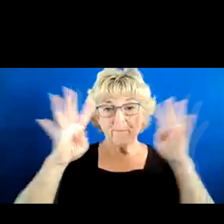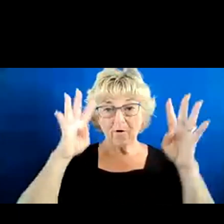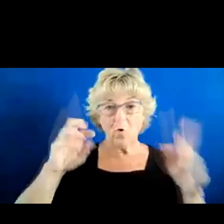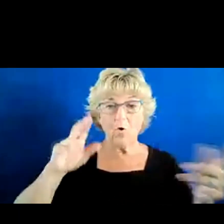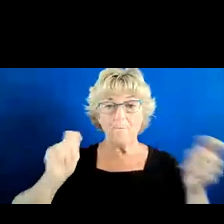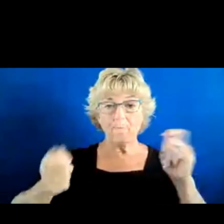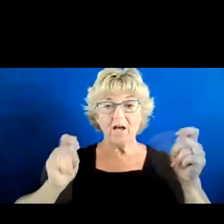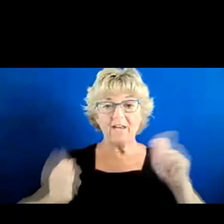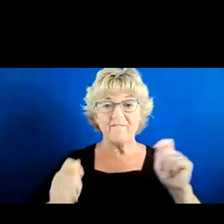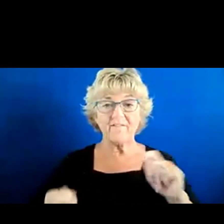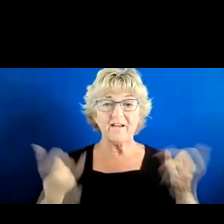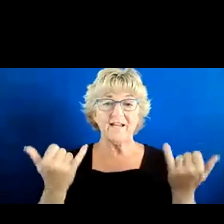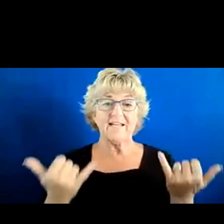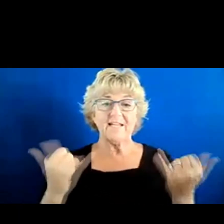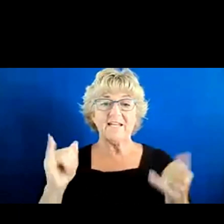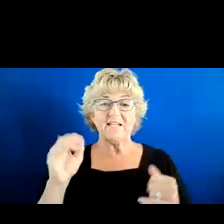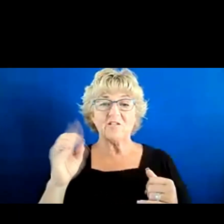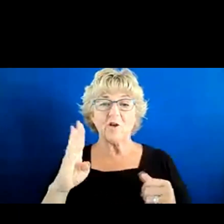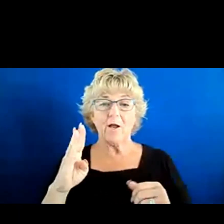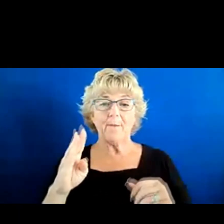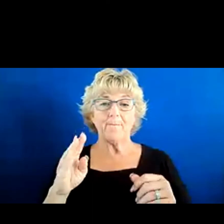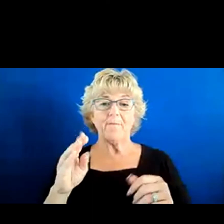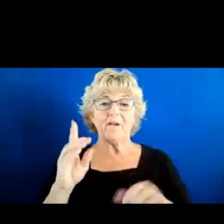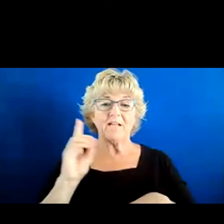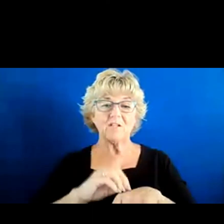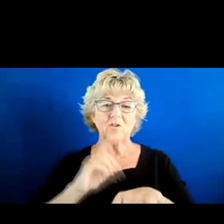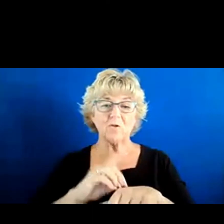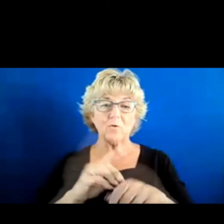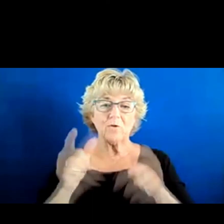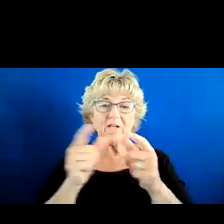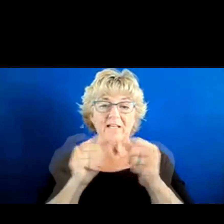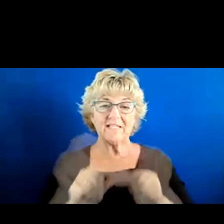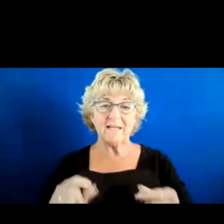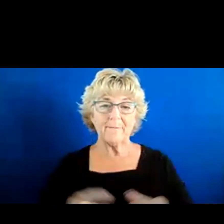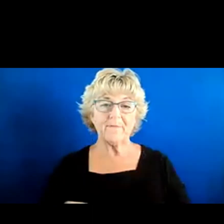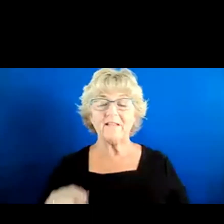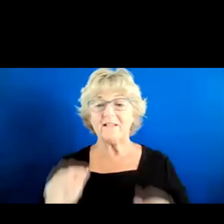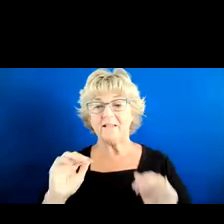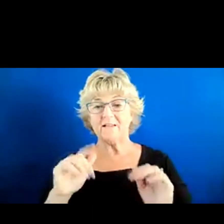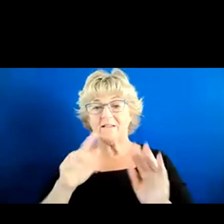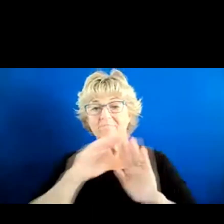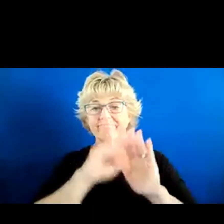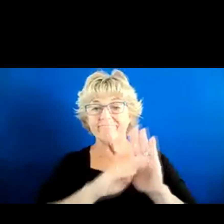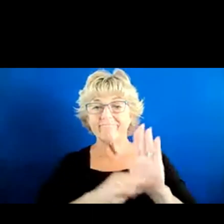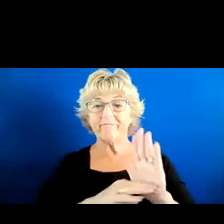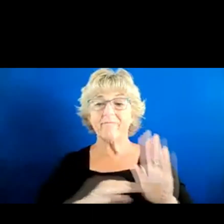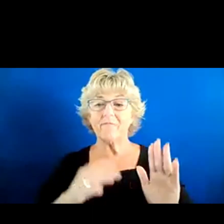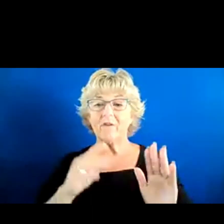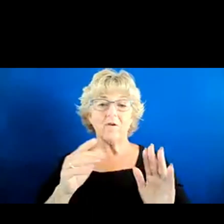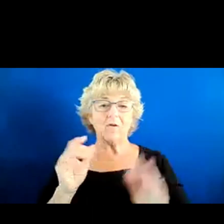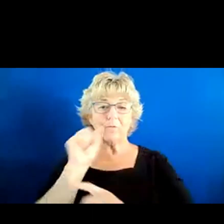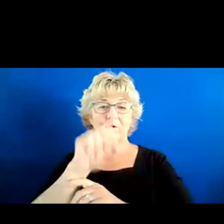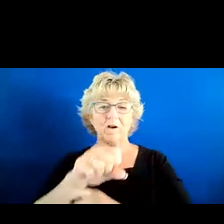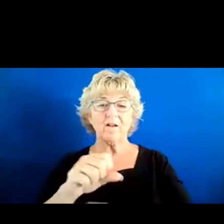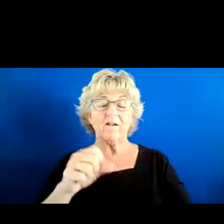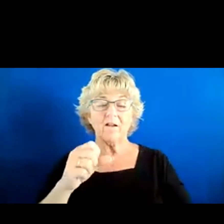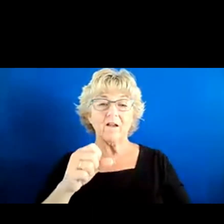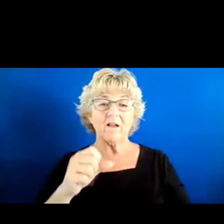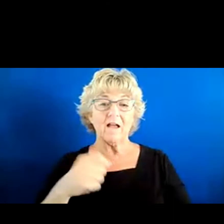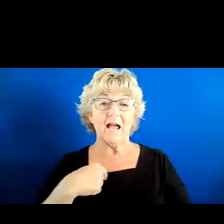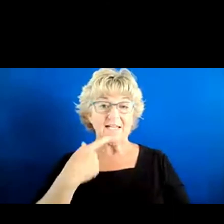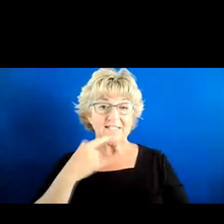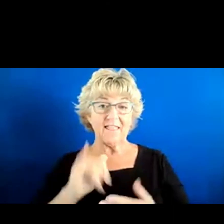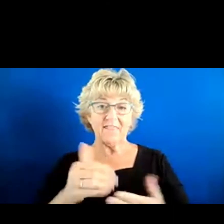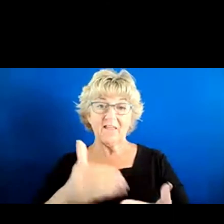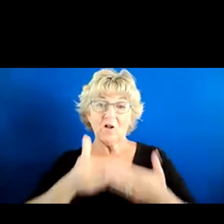existing job duty statements? How would we overcome that barrier? Who is already working on that? Who is a resource to this? And I say this is